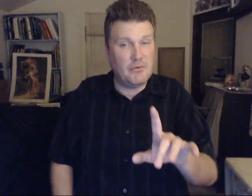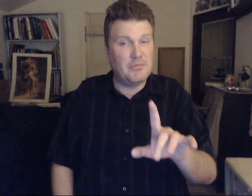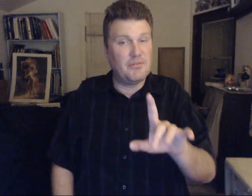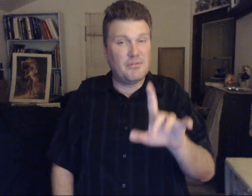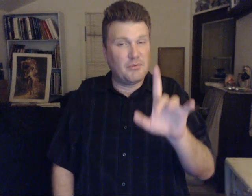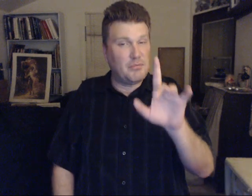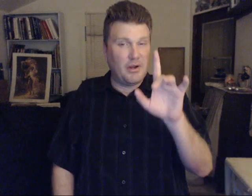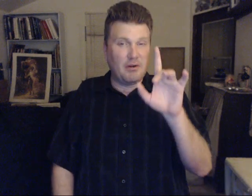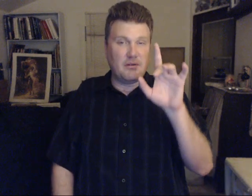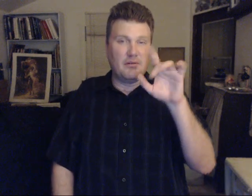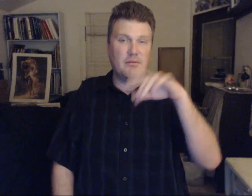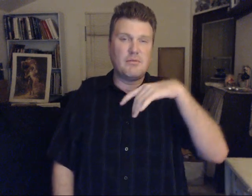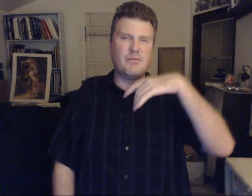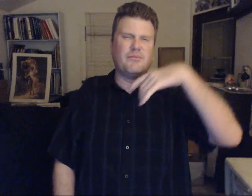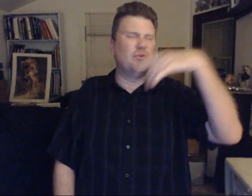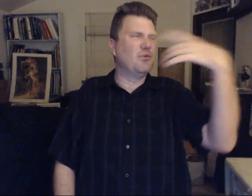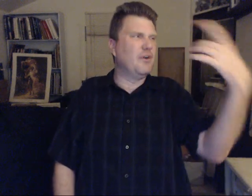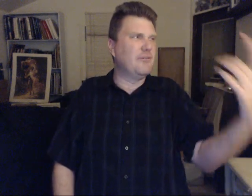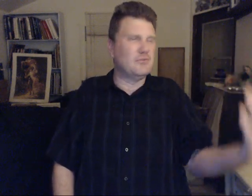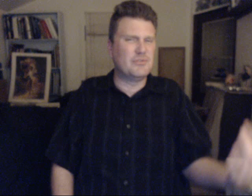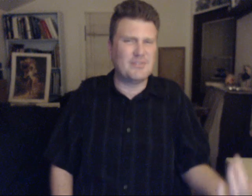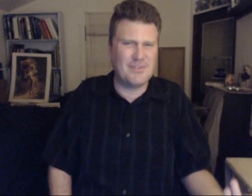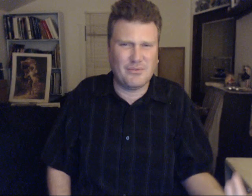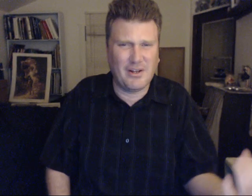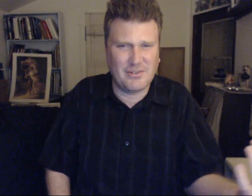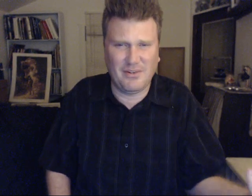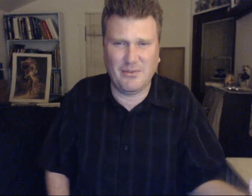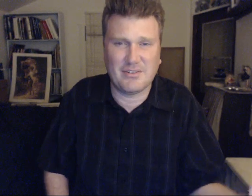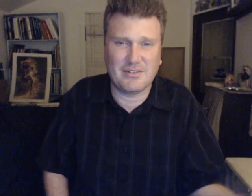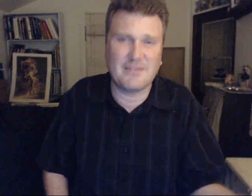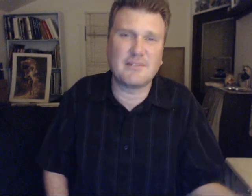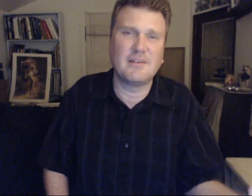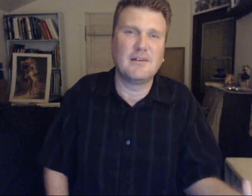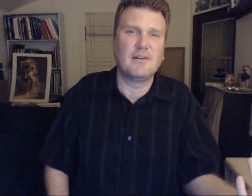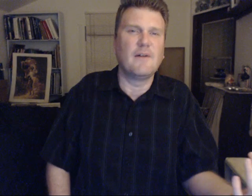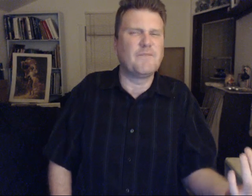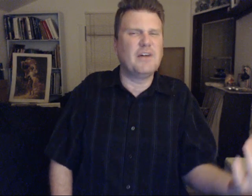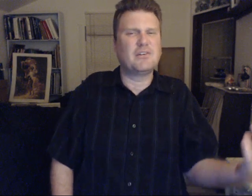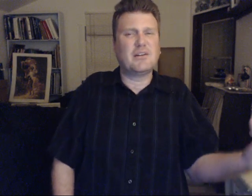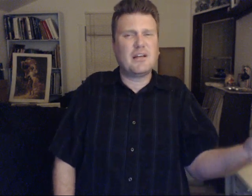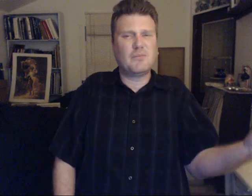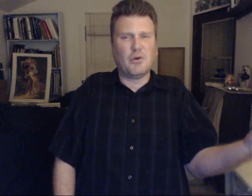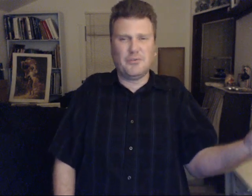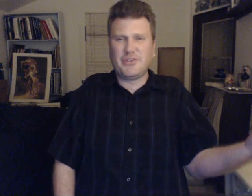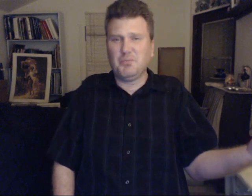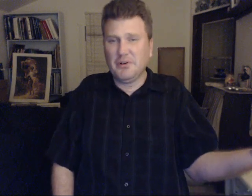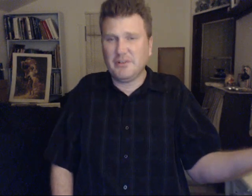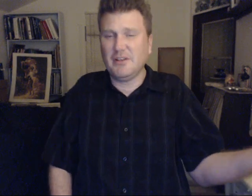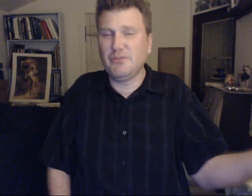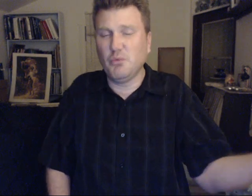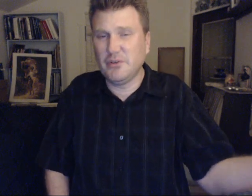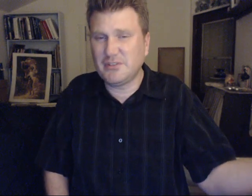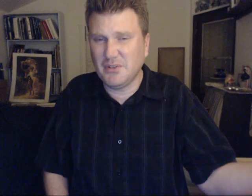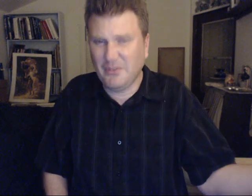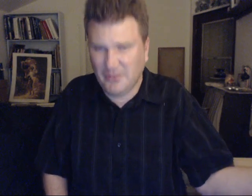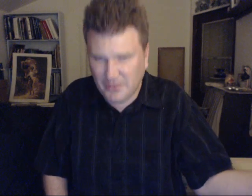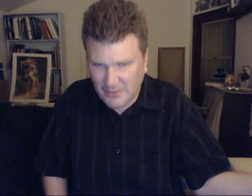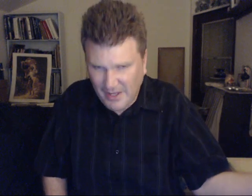will be. Repaired. Through evolutions. Throughout generations. As you connect more with spirit. If you wish to ever do that.